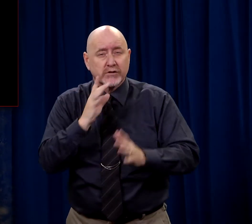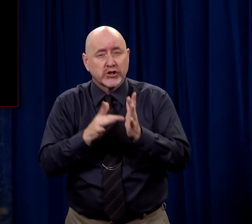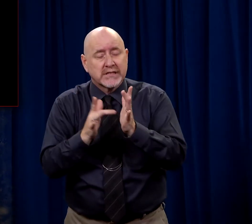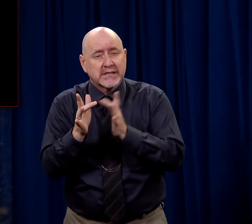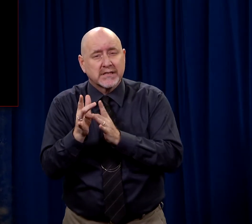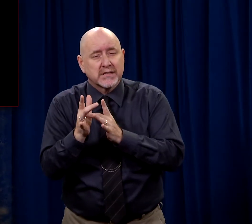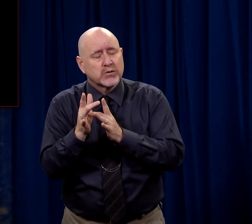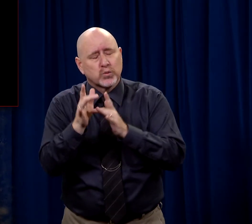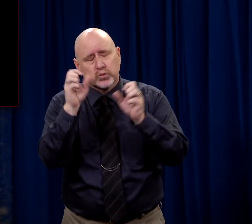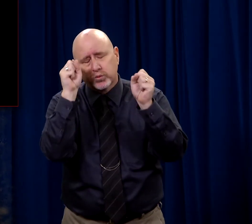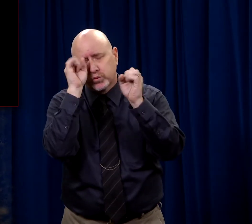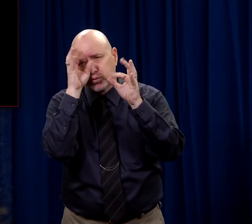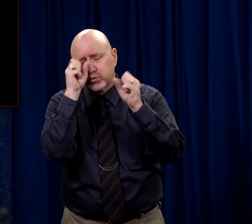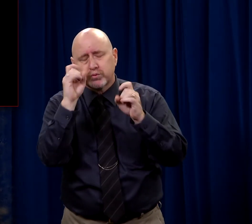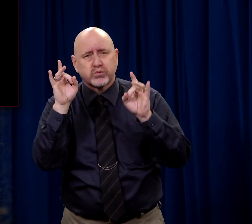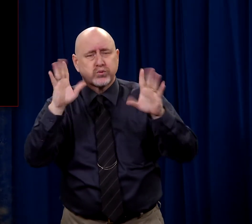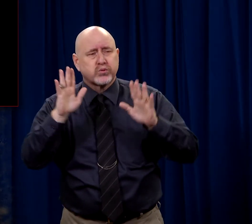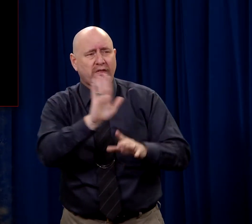Jesus is amazing.